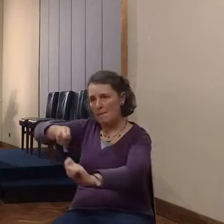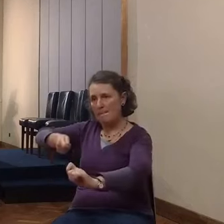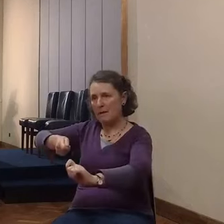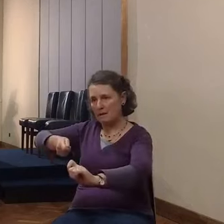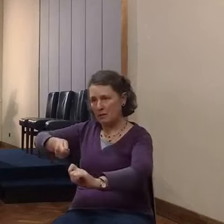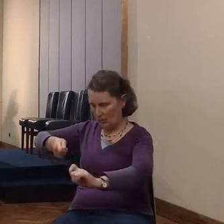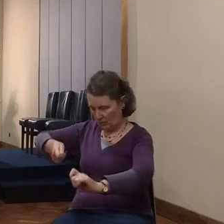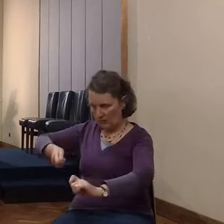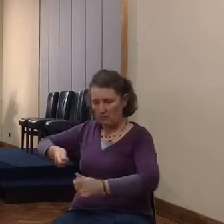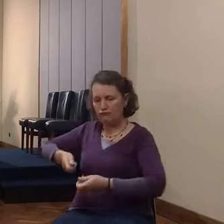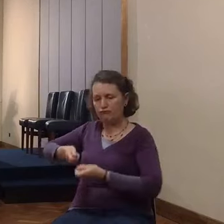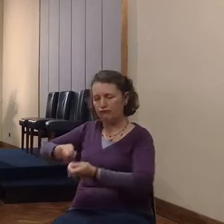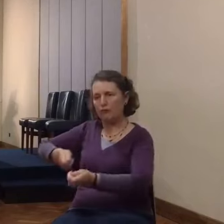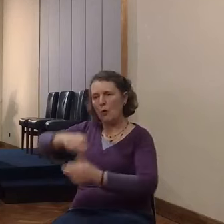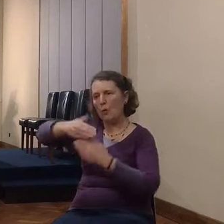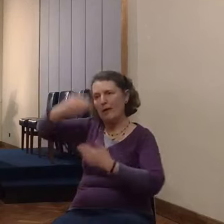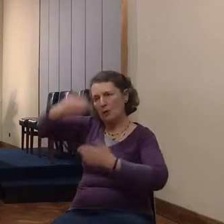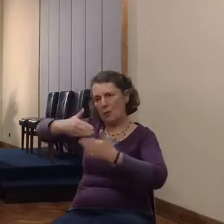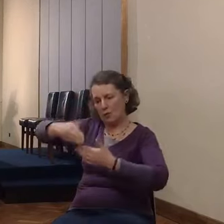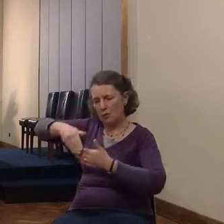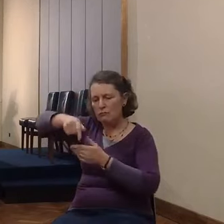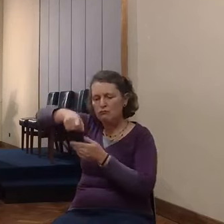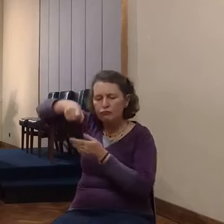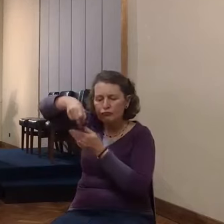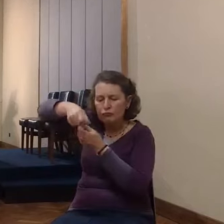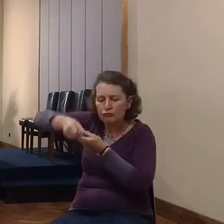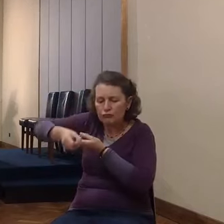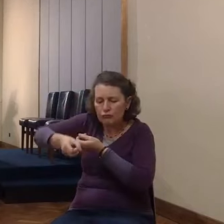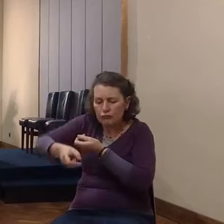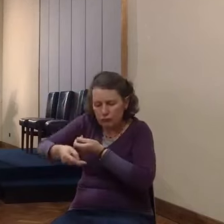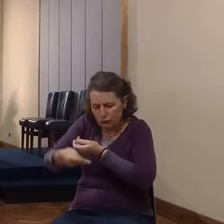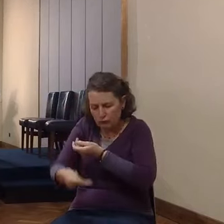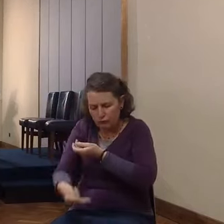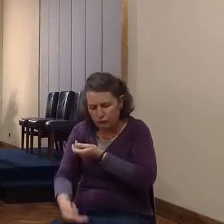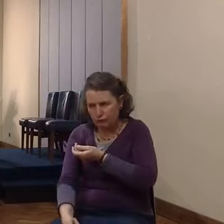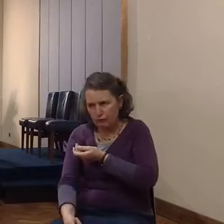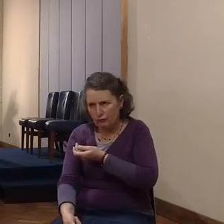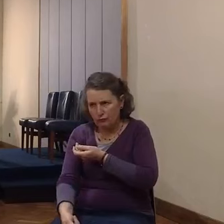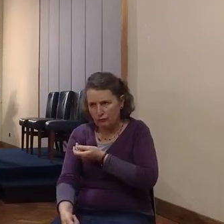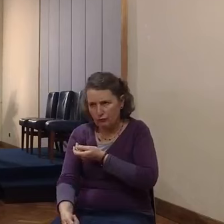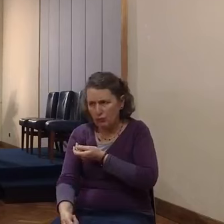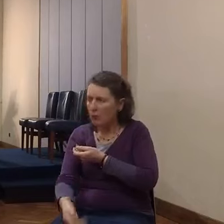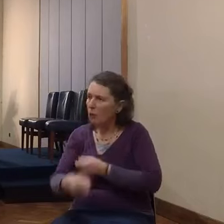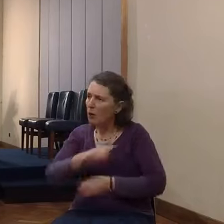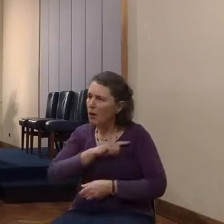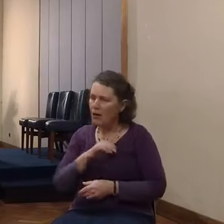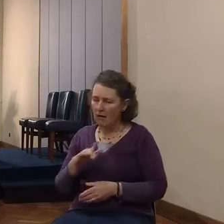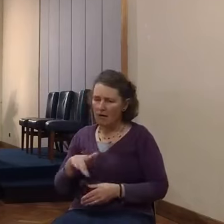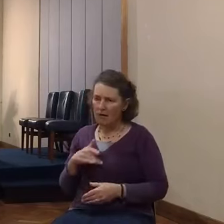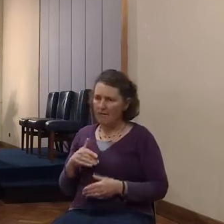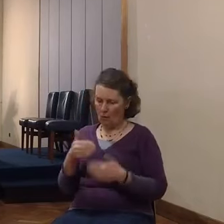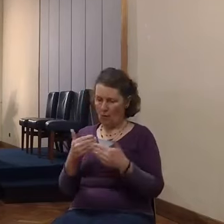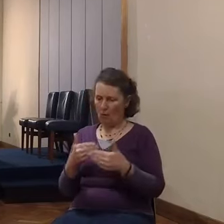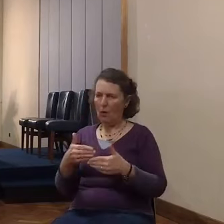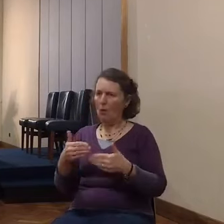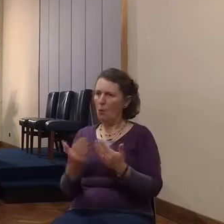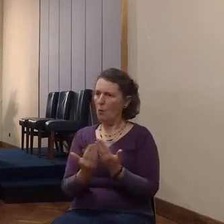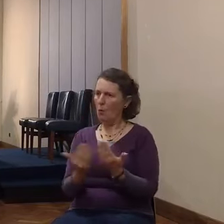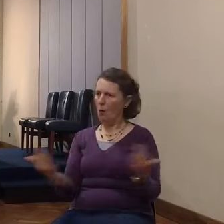house was upon the town wall, and she dwelt upon the wall. And she gives them advice. She knew